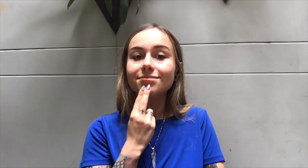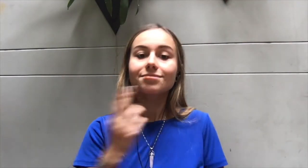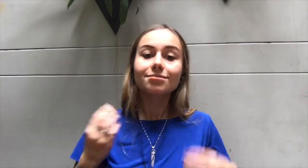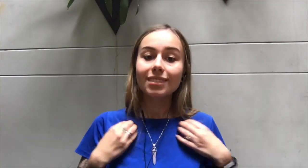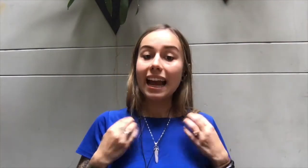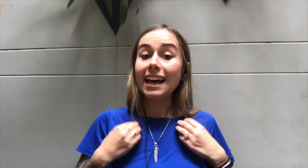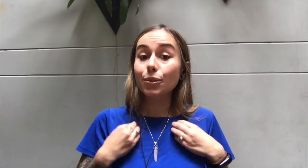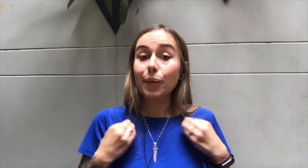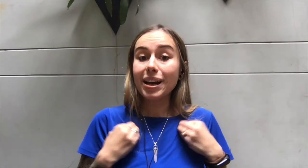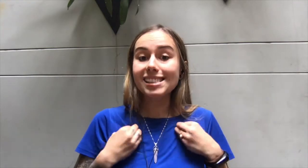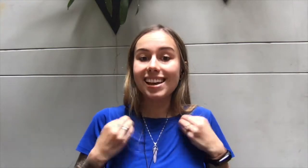And the right mindset.